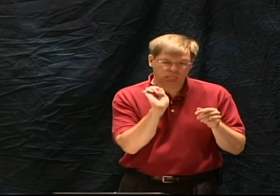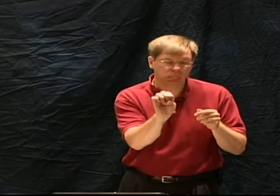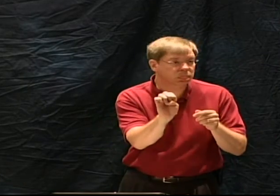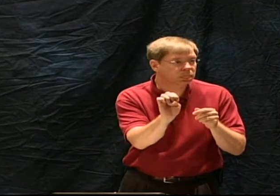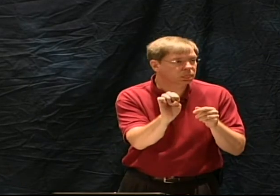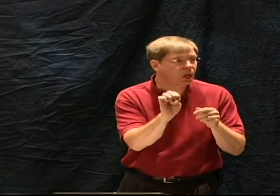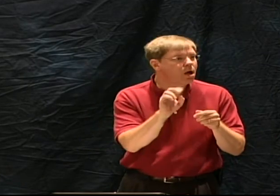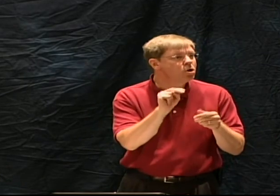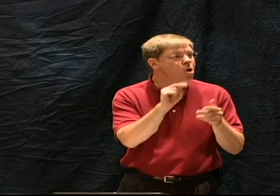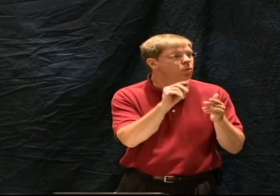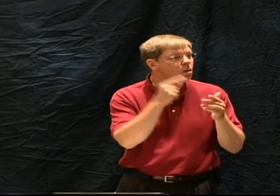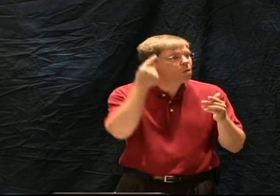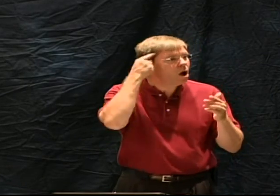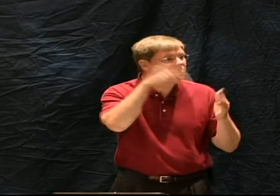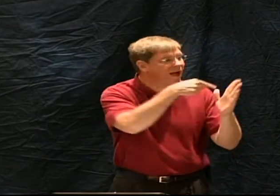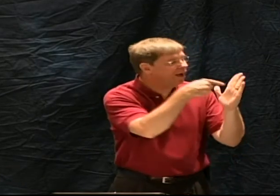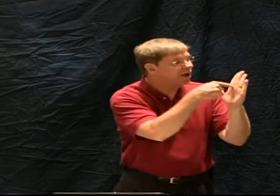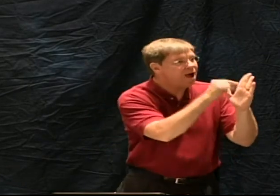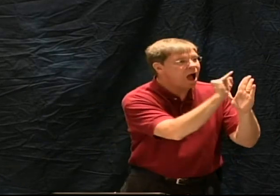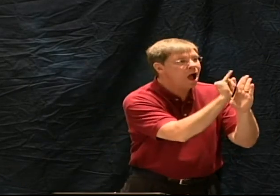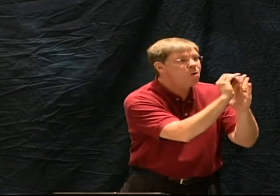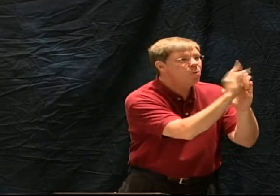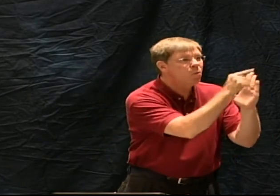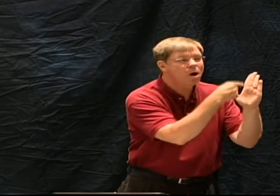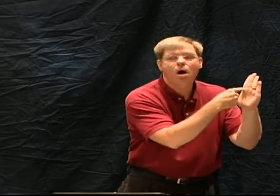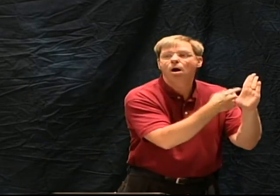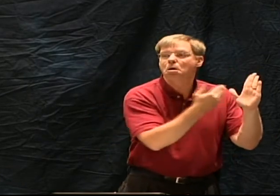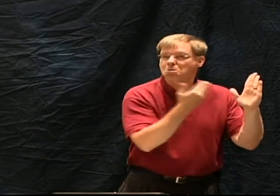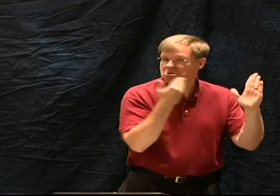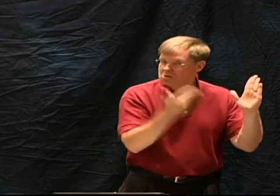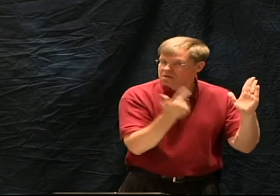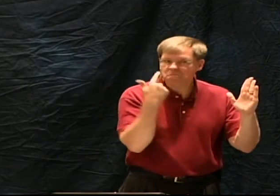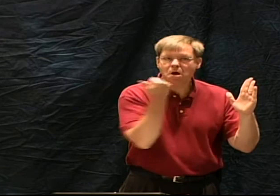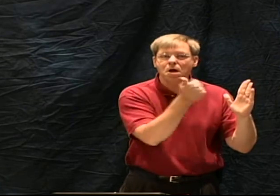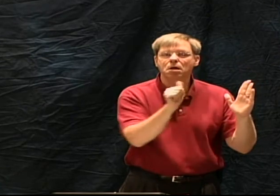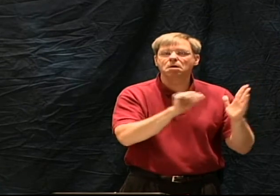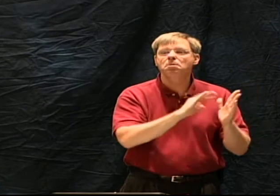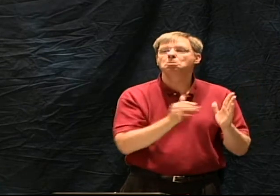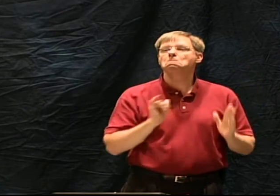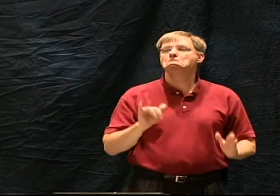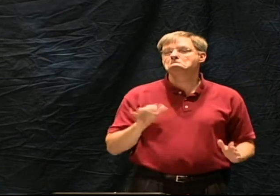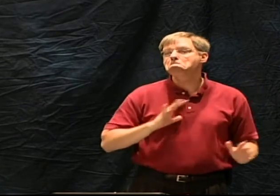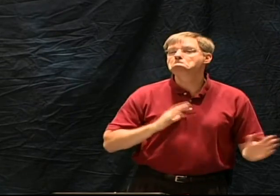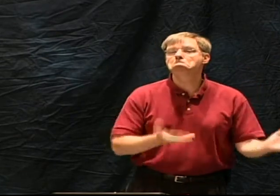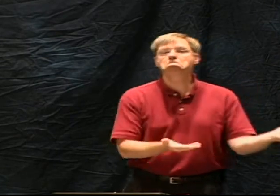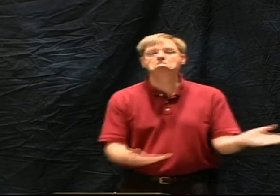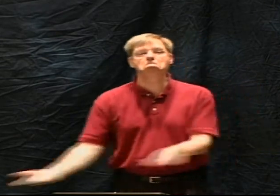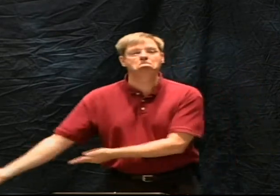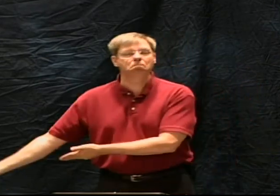And that E caused them to lose all of this money.